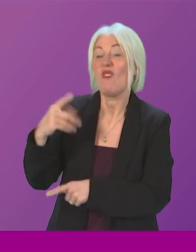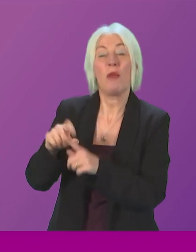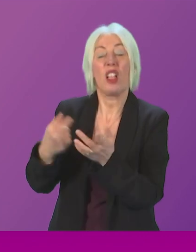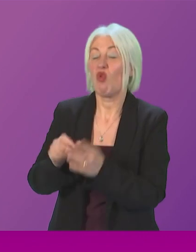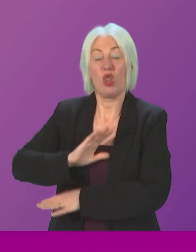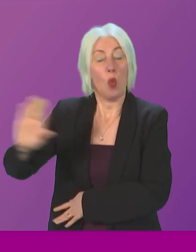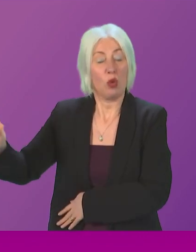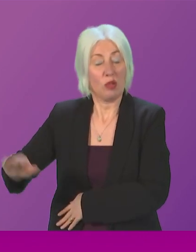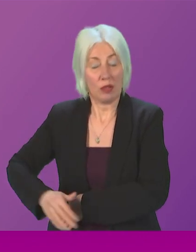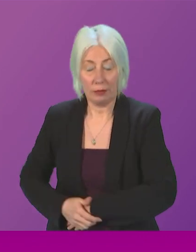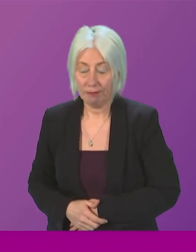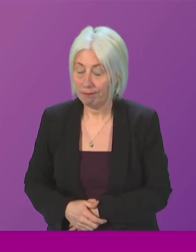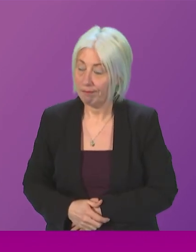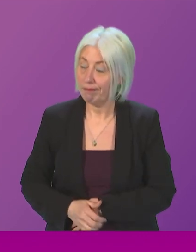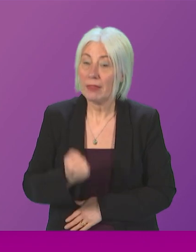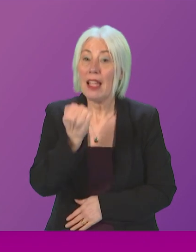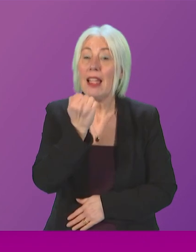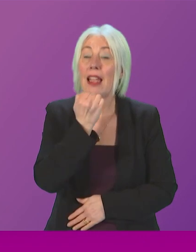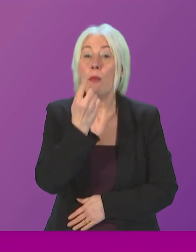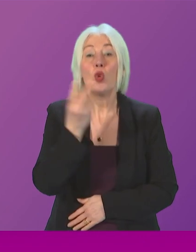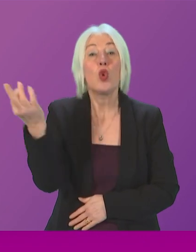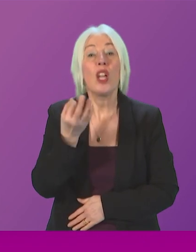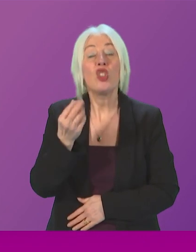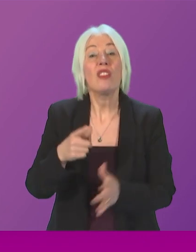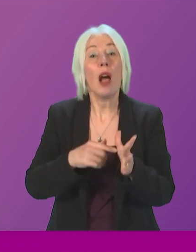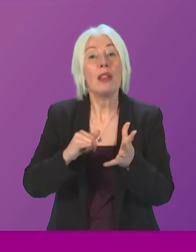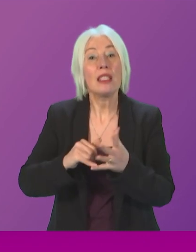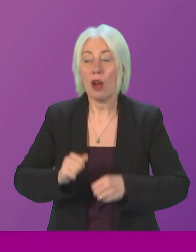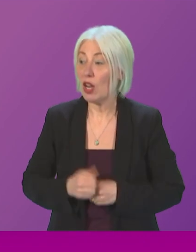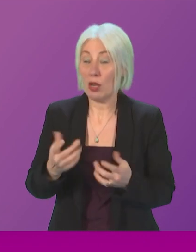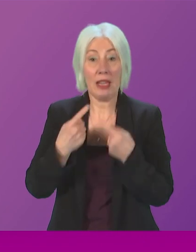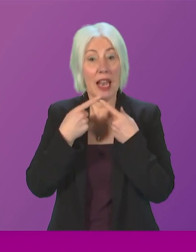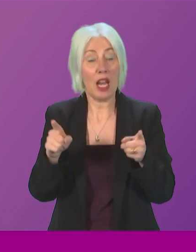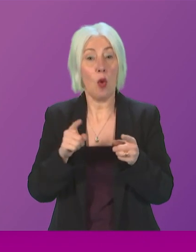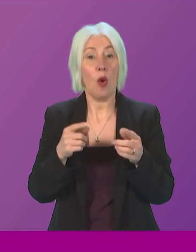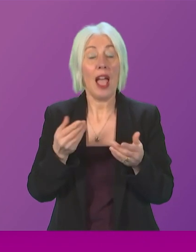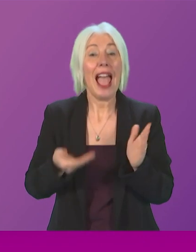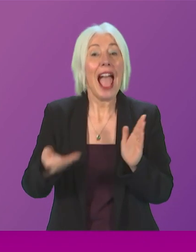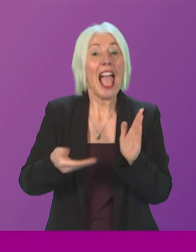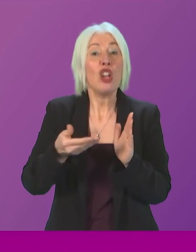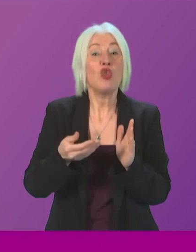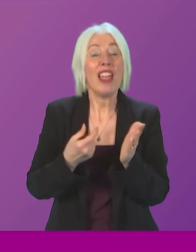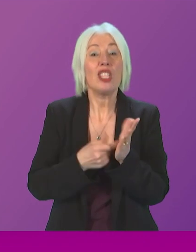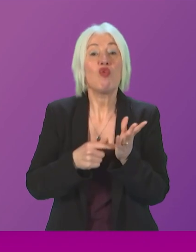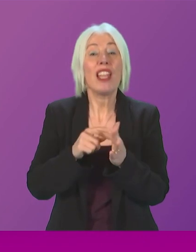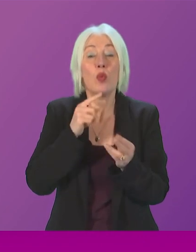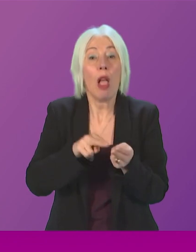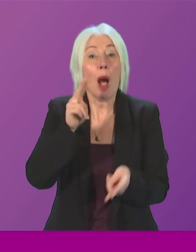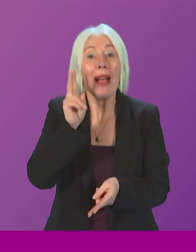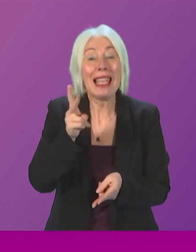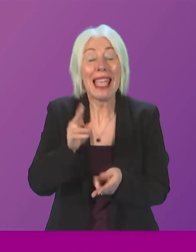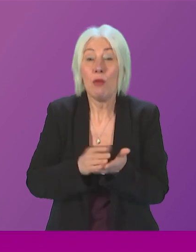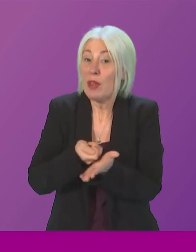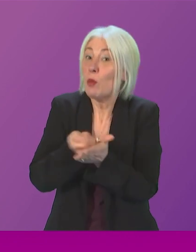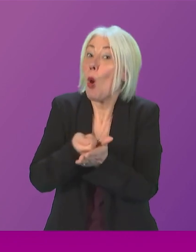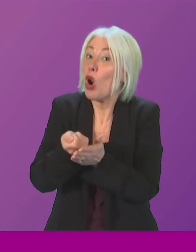Question number two, Anna Sarwar. Presenting officer, it's just been announced that interest rates will go up again, meaning higher mortgages,